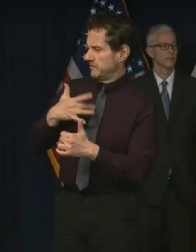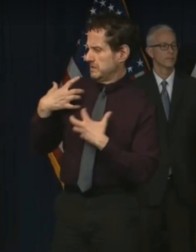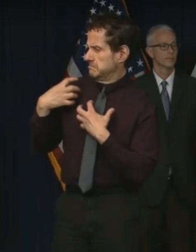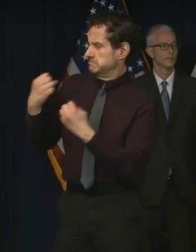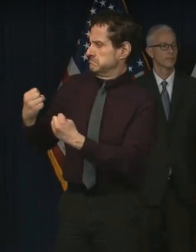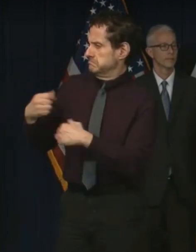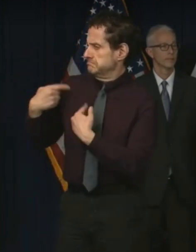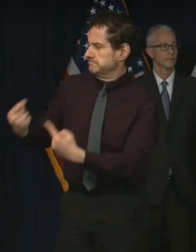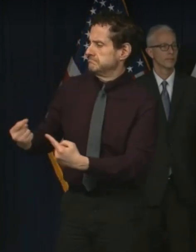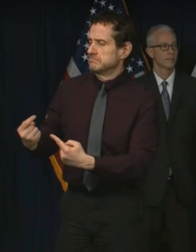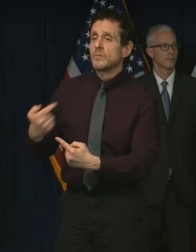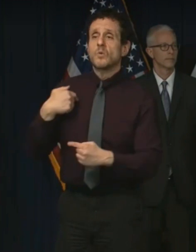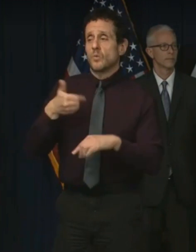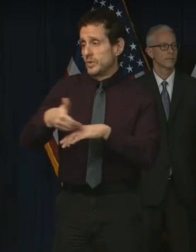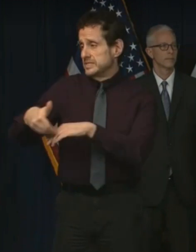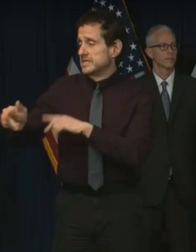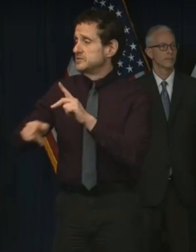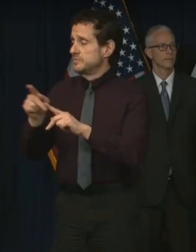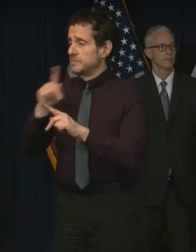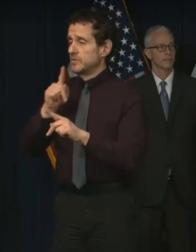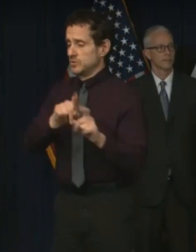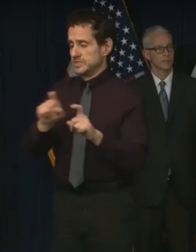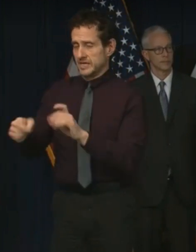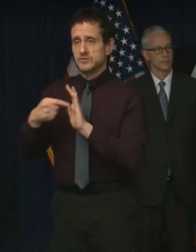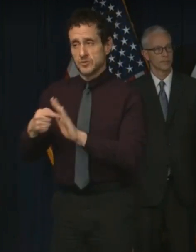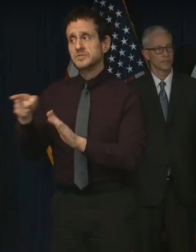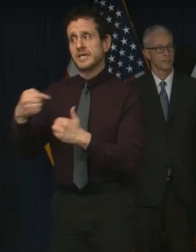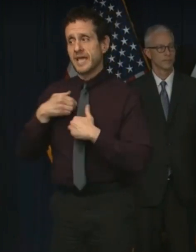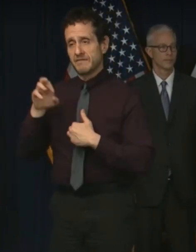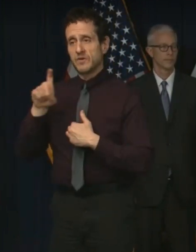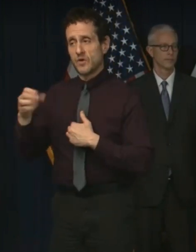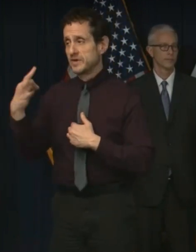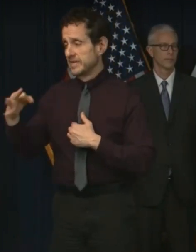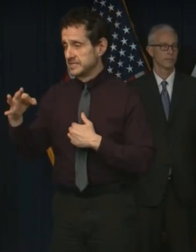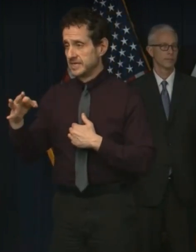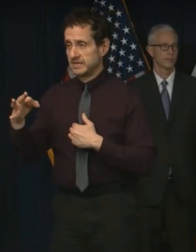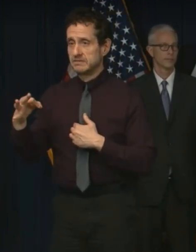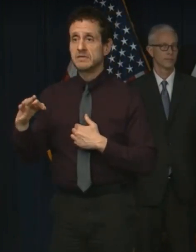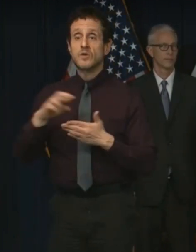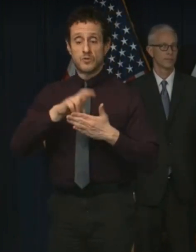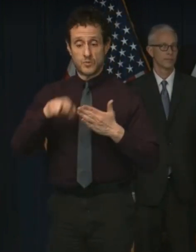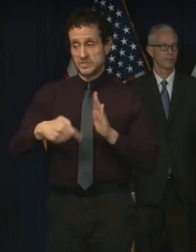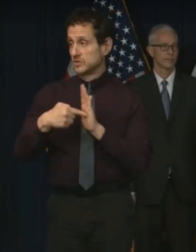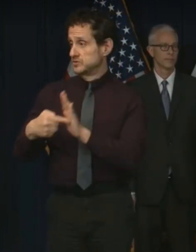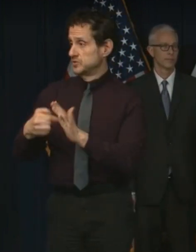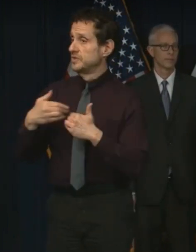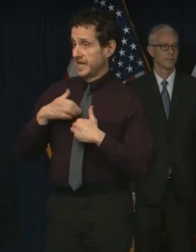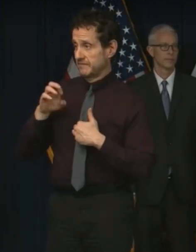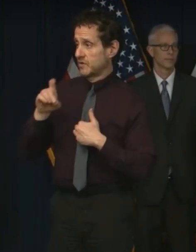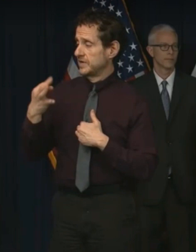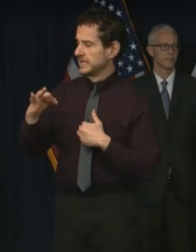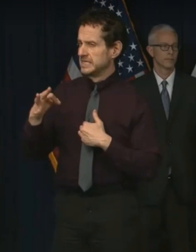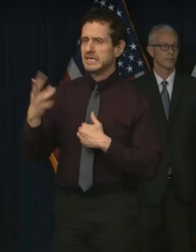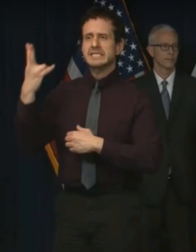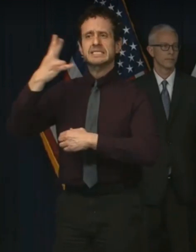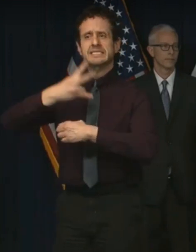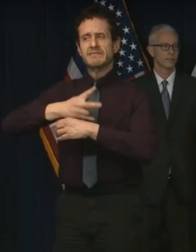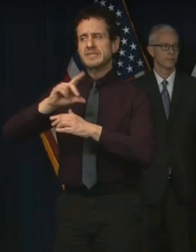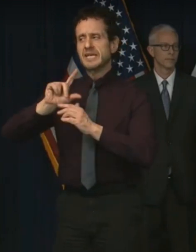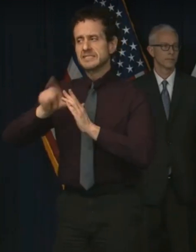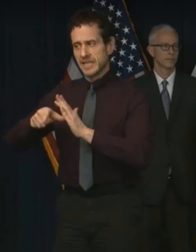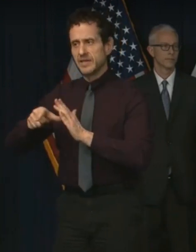was sent to people who tested positive who were at least seven days after their positive test result. Of those that